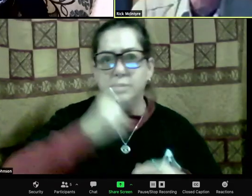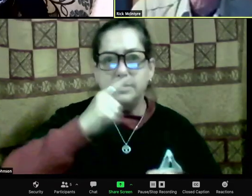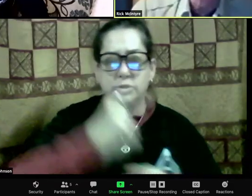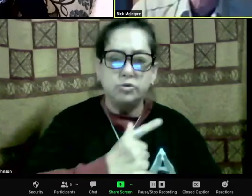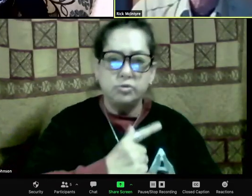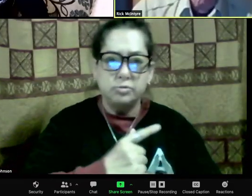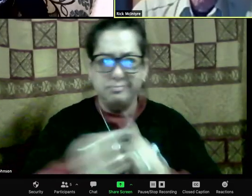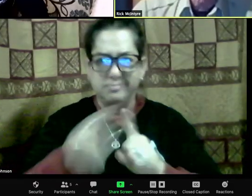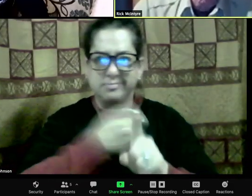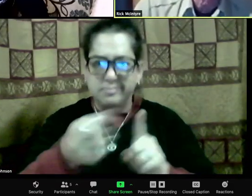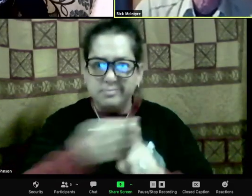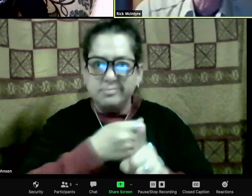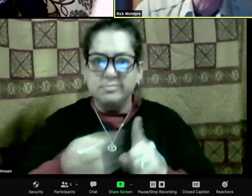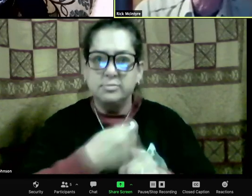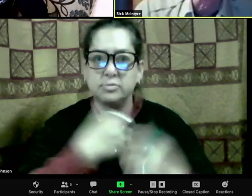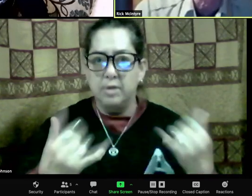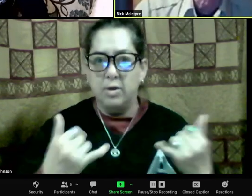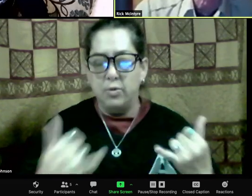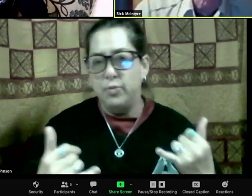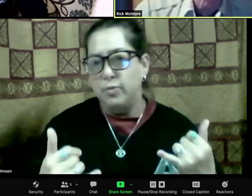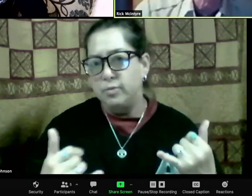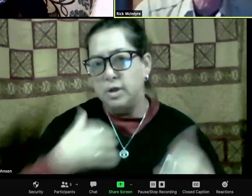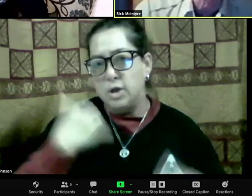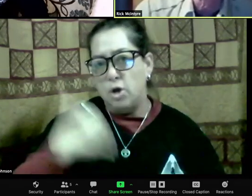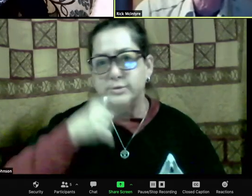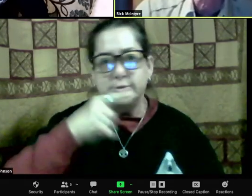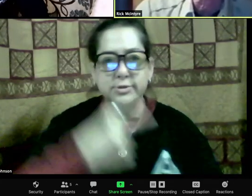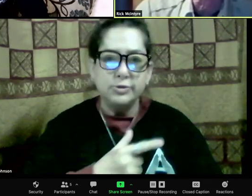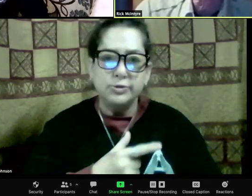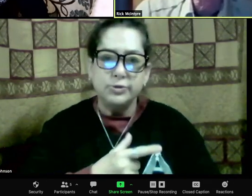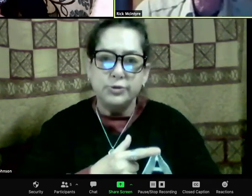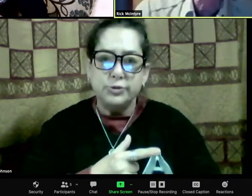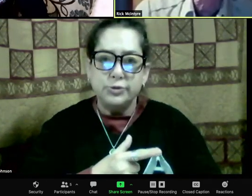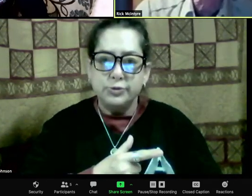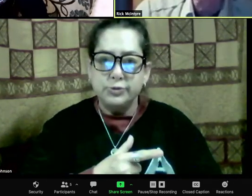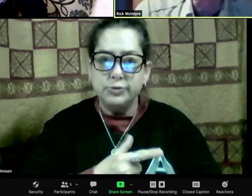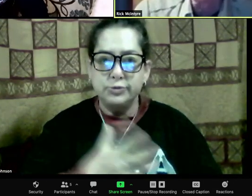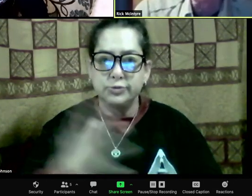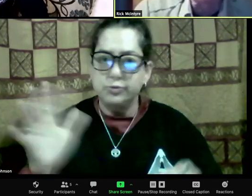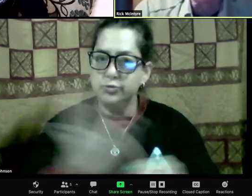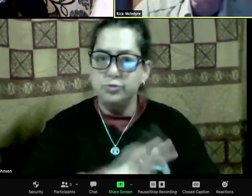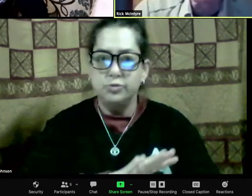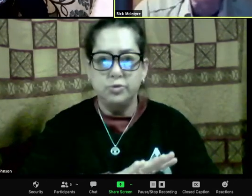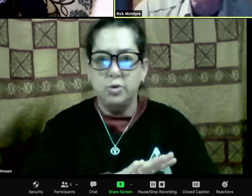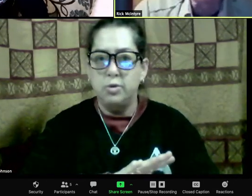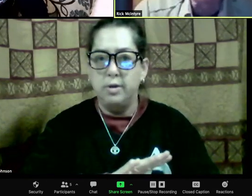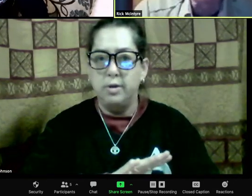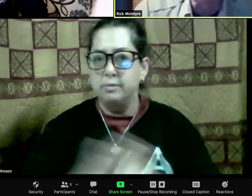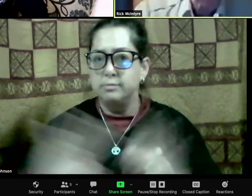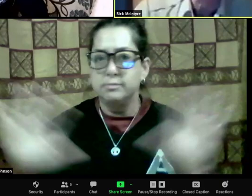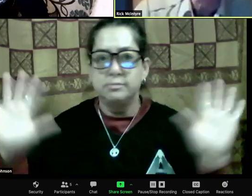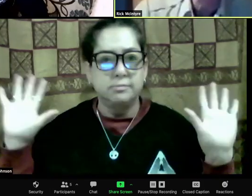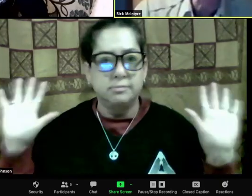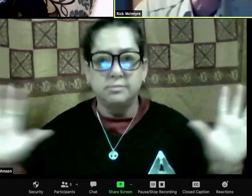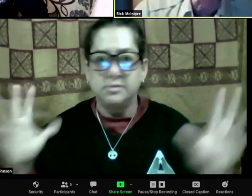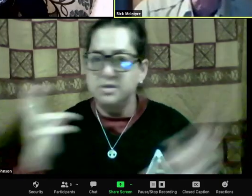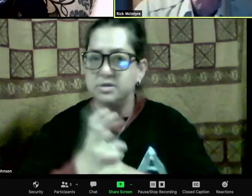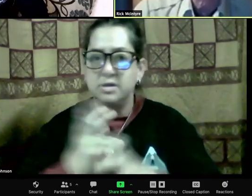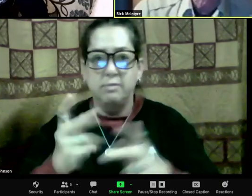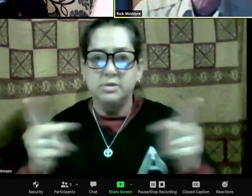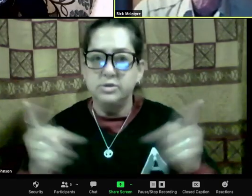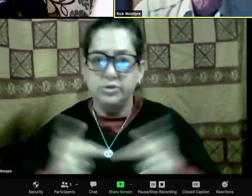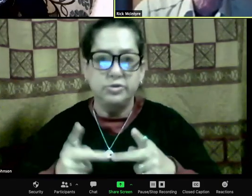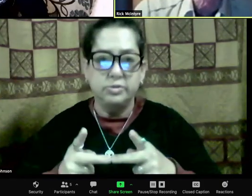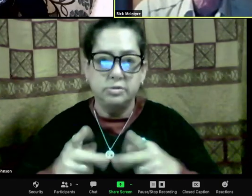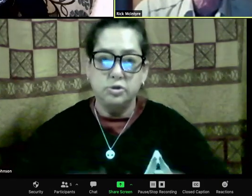to overthrow the older female's sister. They successfully did that. And then the younger female turned on her ally,